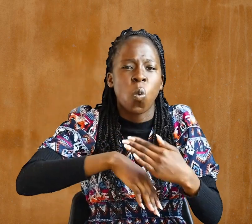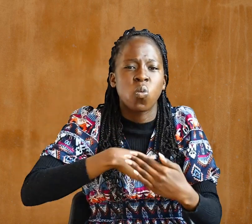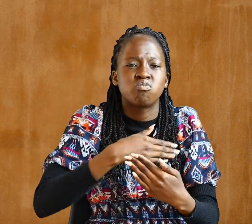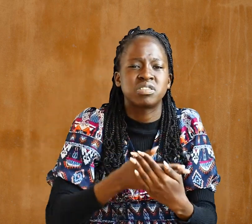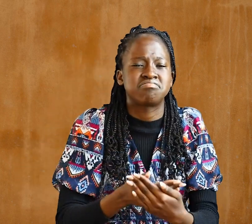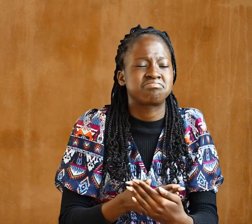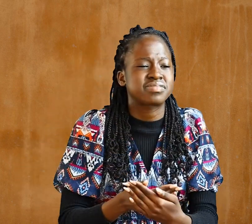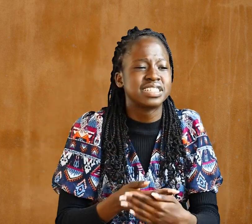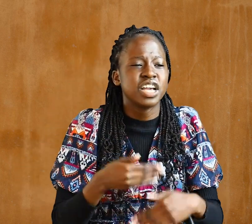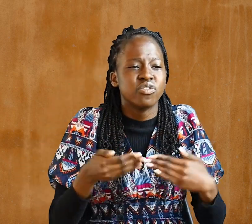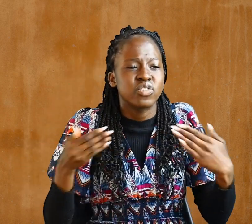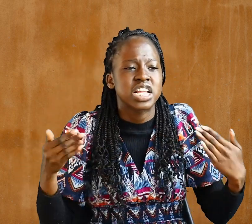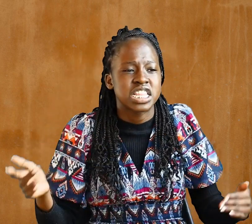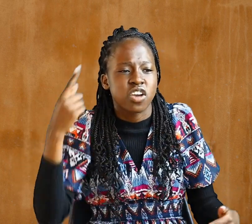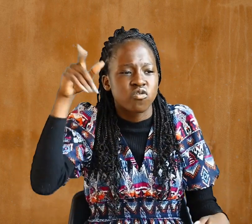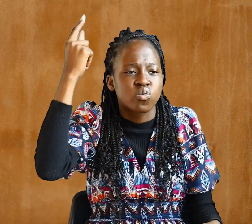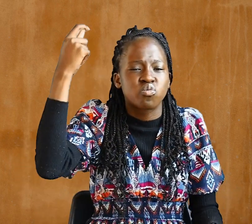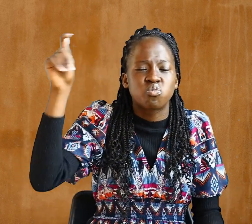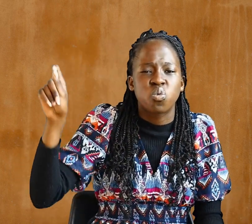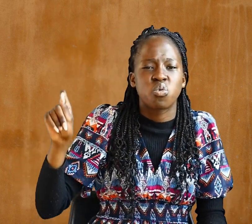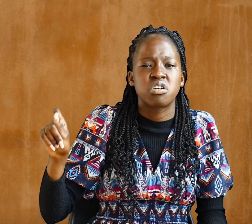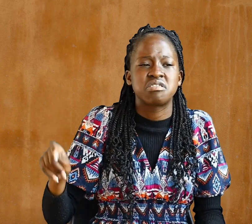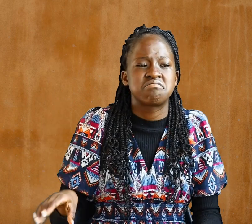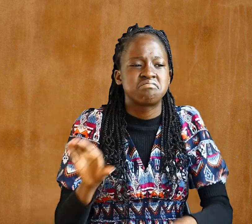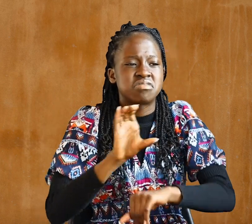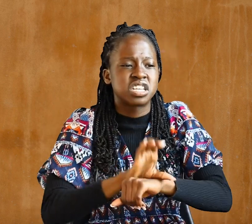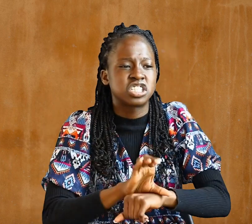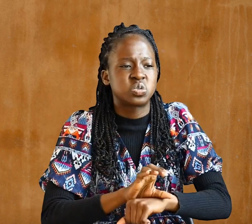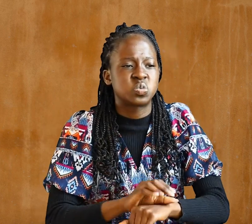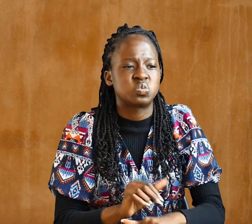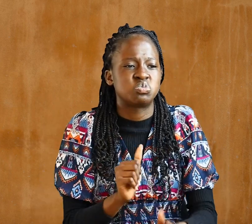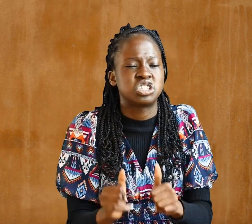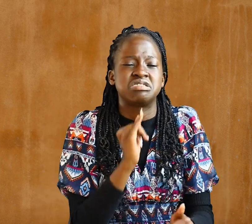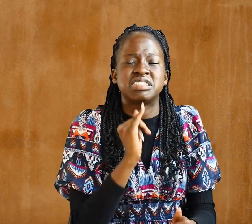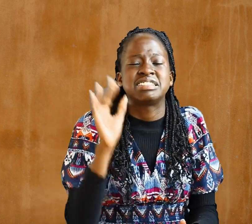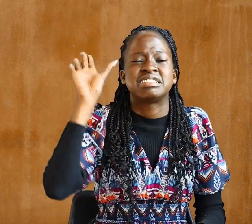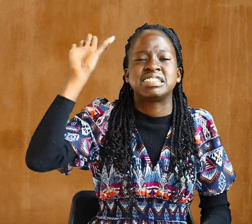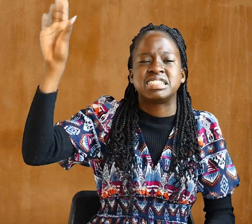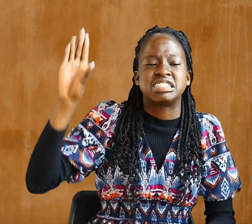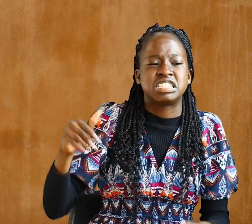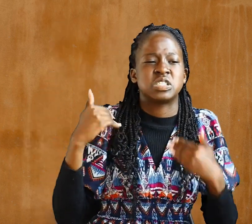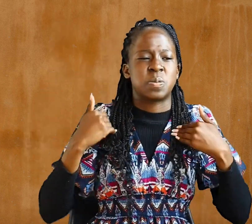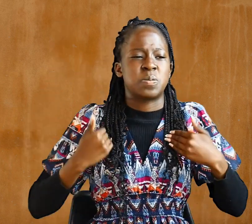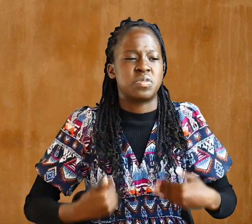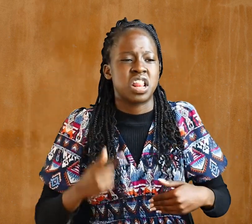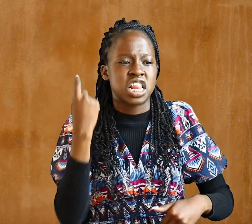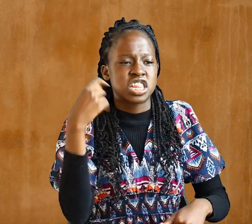his body, the fullness of him who fills everything in every way.